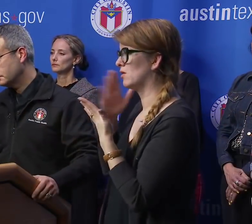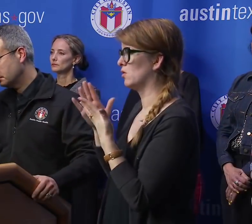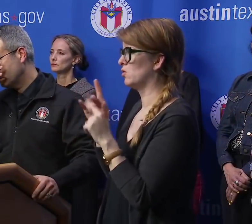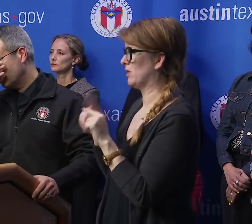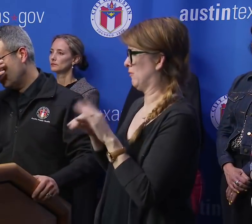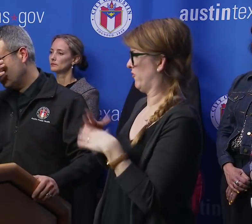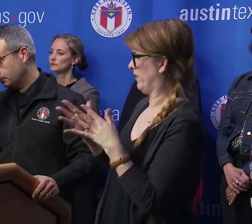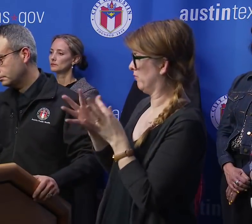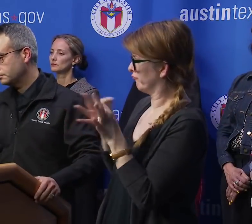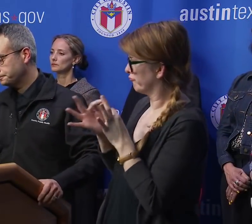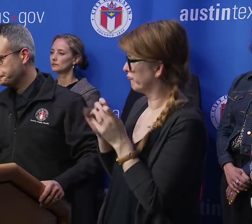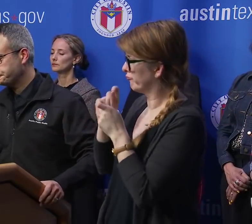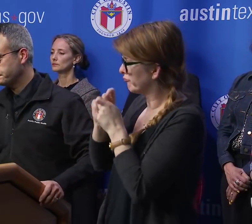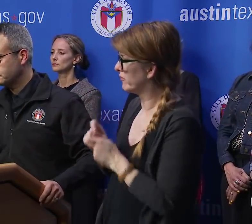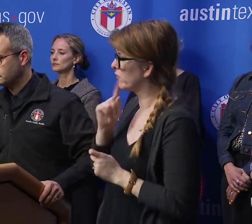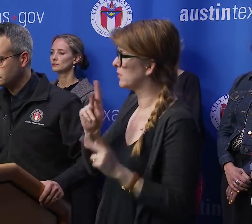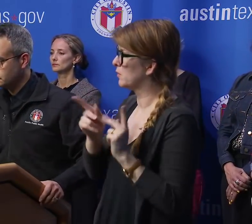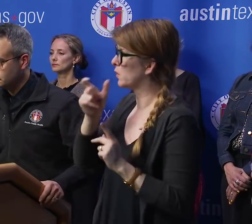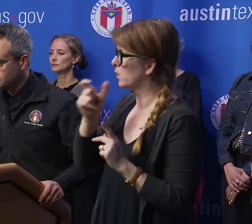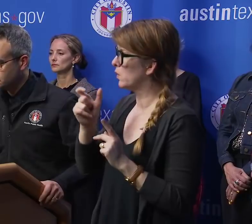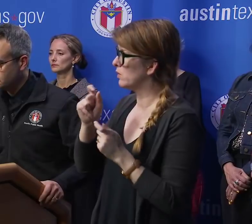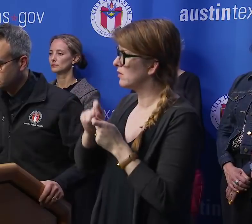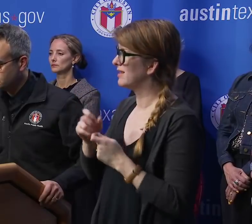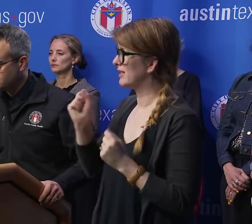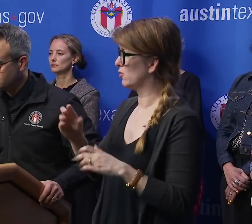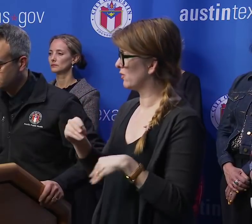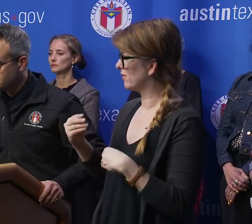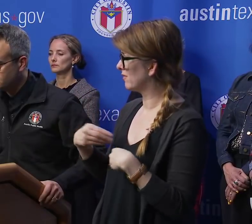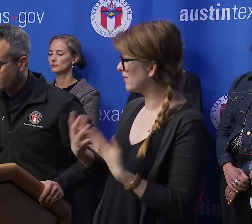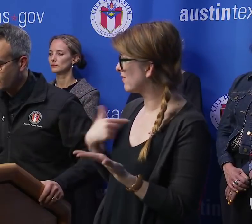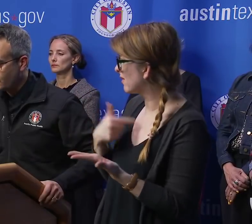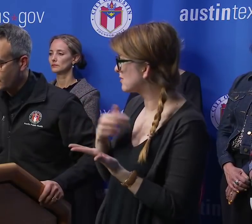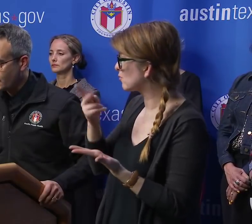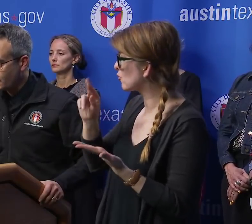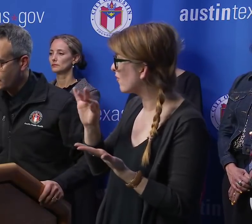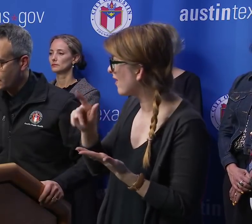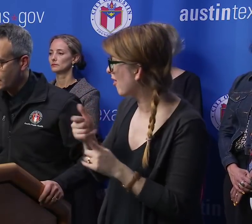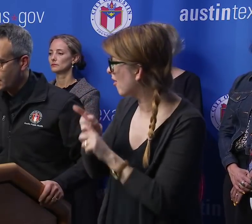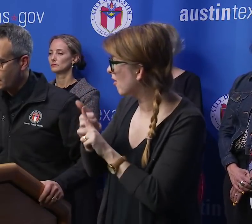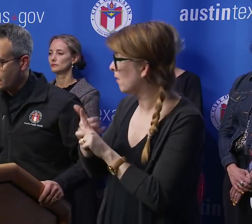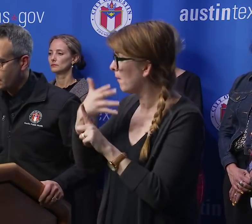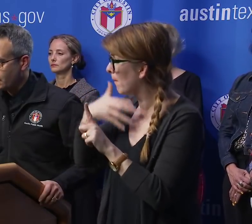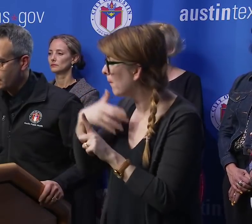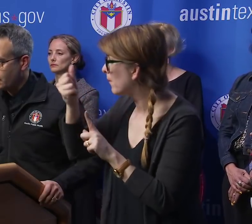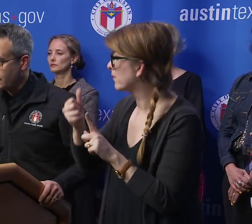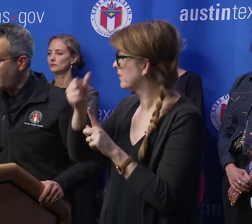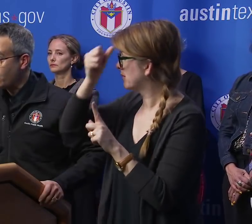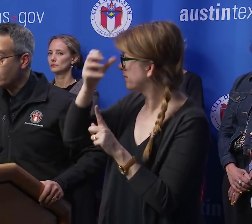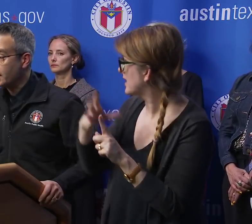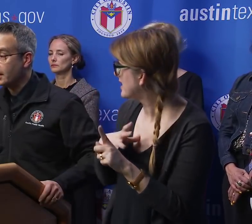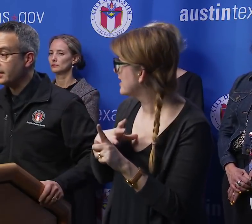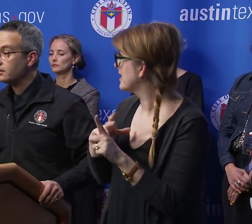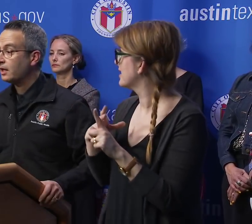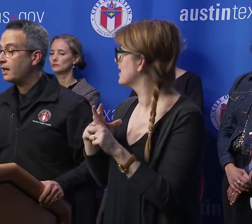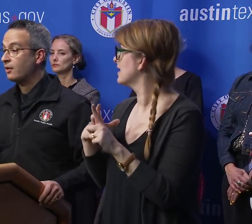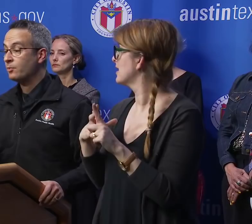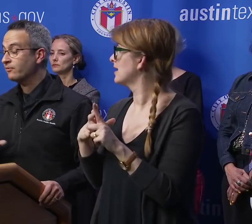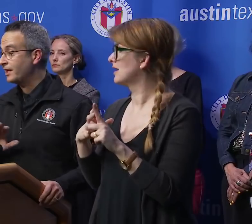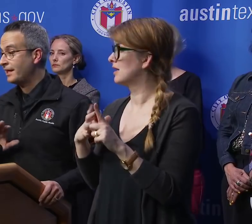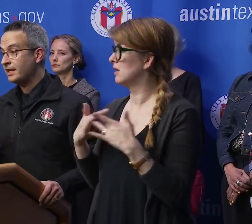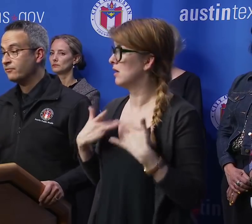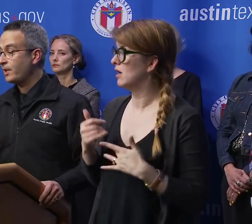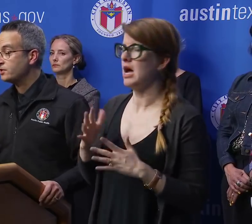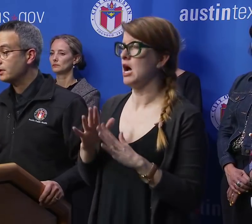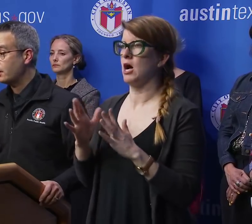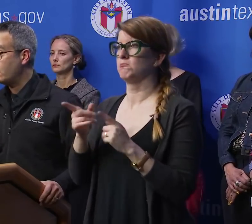specifics on the folks that have been tested. Can you at give us a profile? Are they elderly? Are they men? No. Again, I